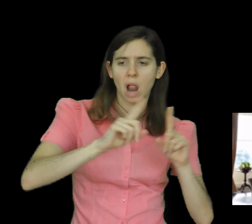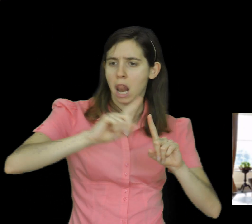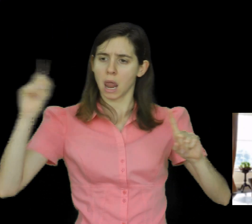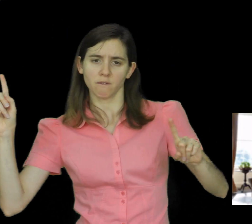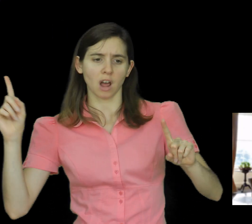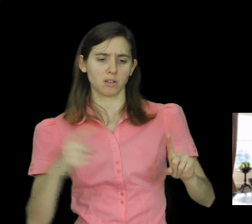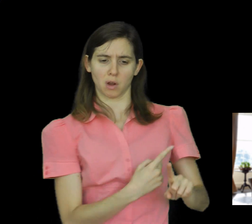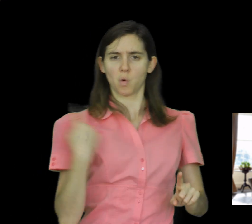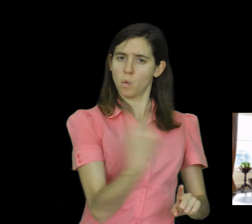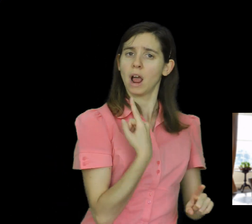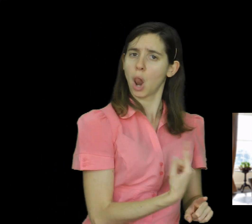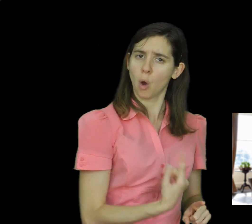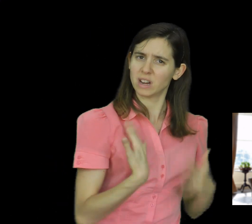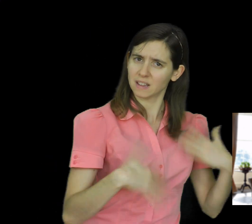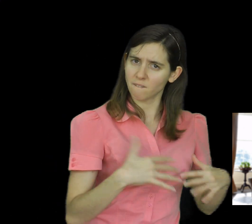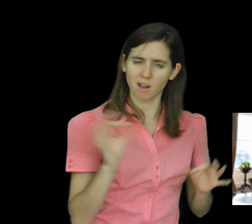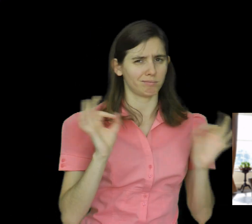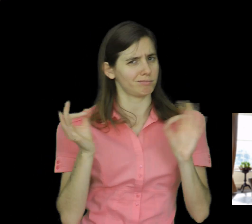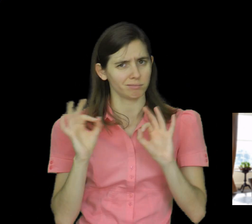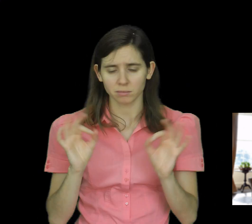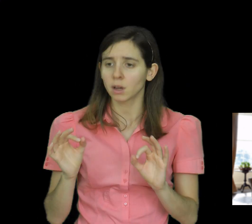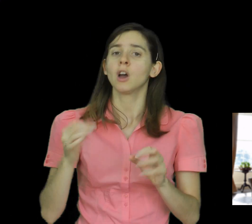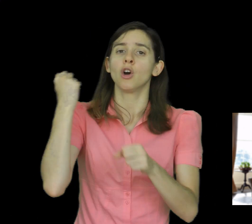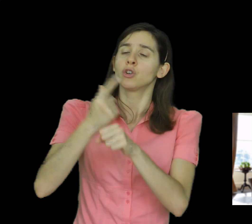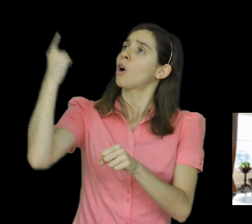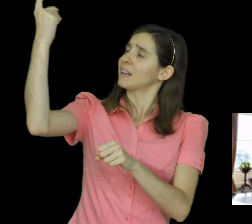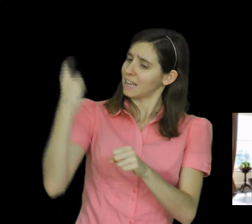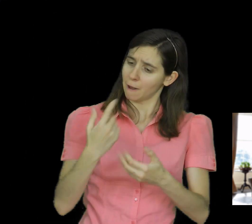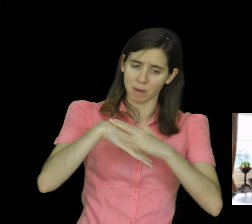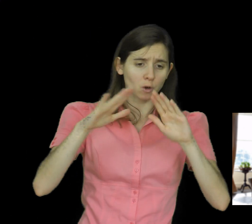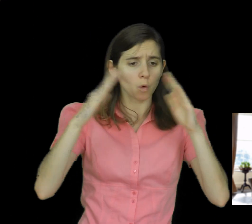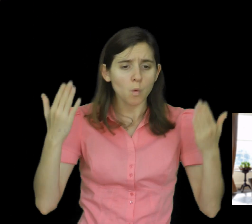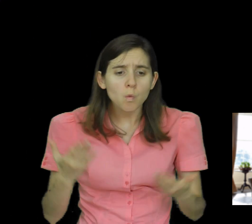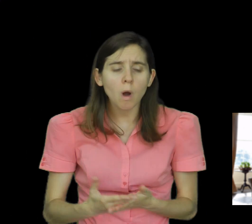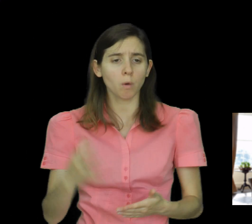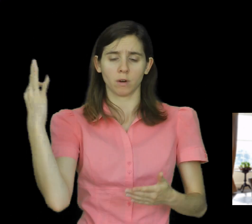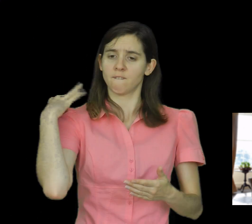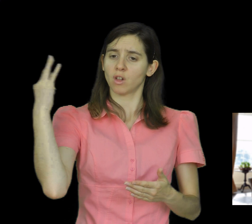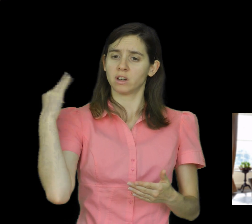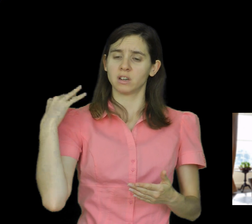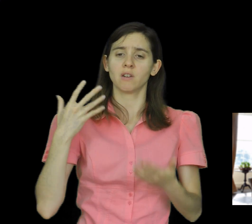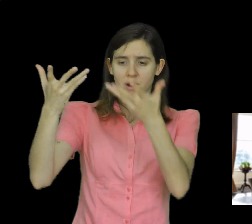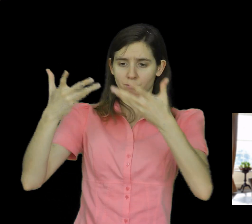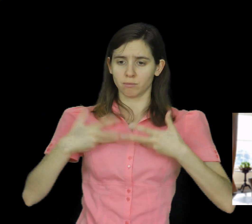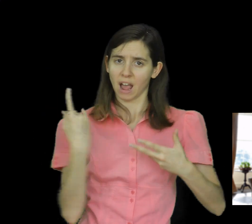That God came into our world and voluntarily experienced our suffering makes the God of the Bible totally incredible.